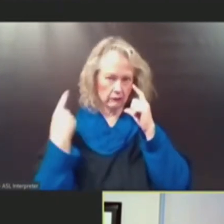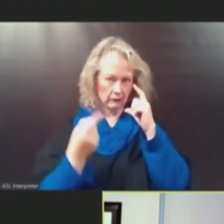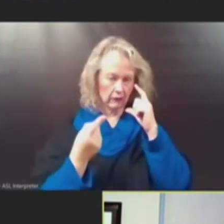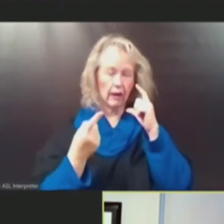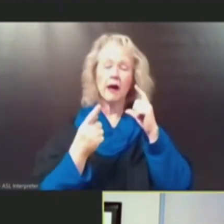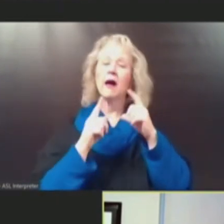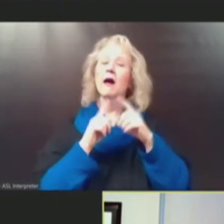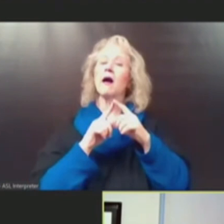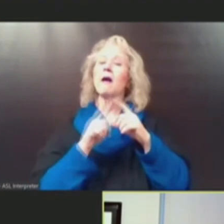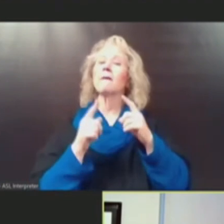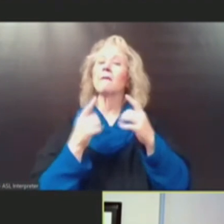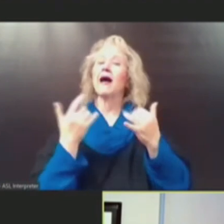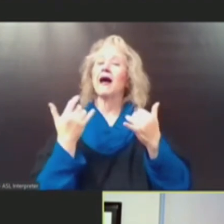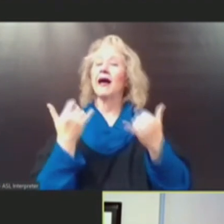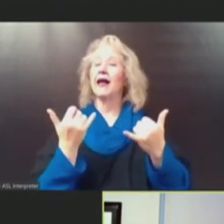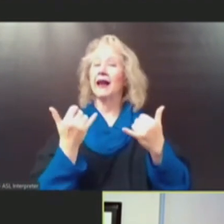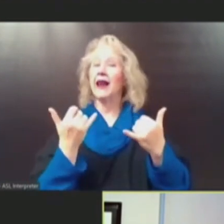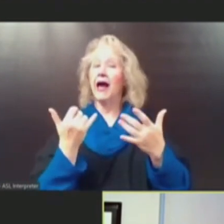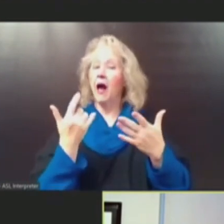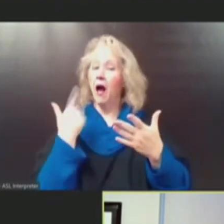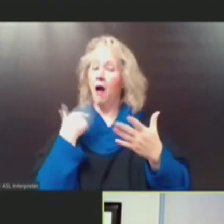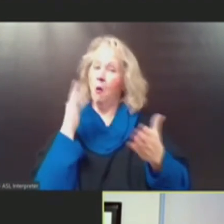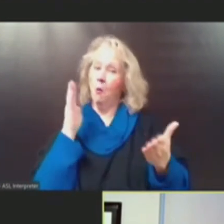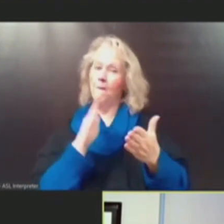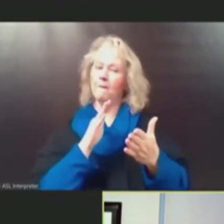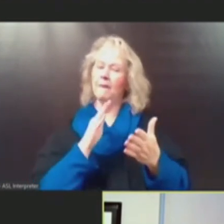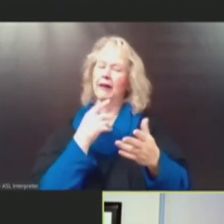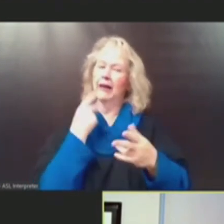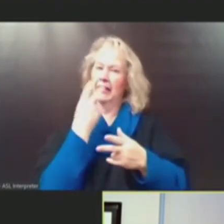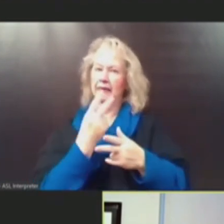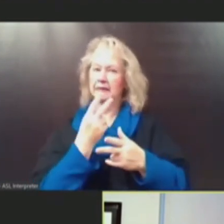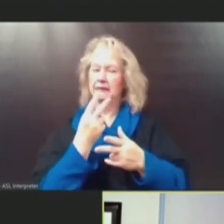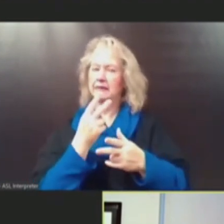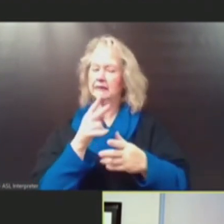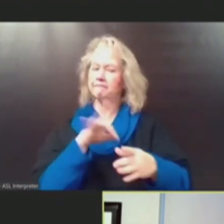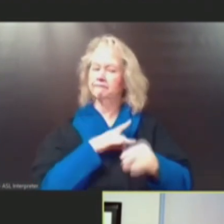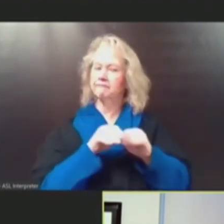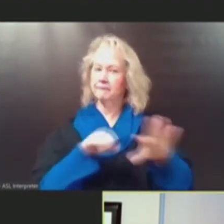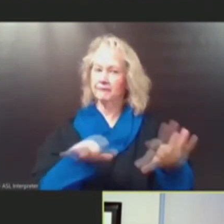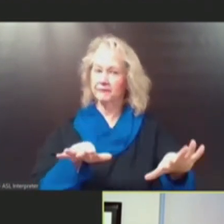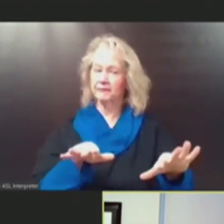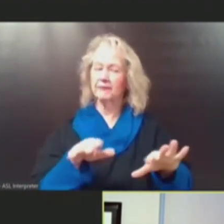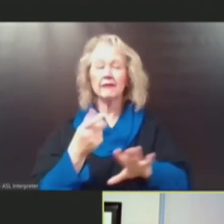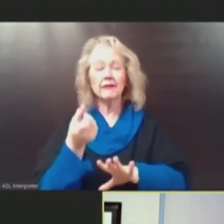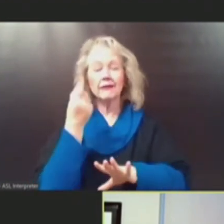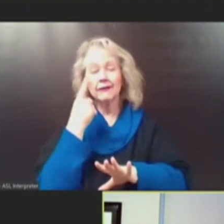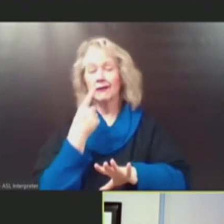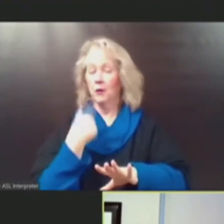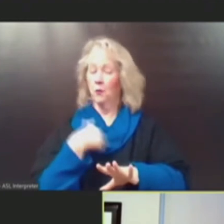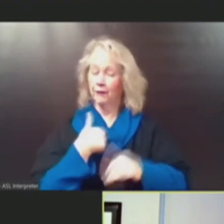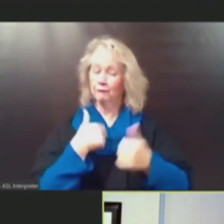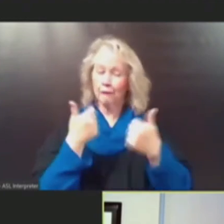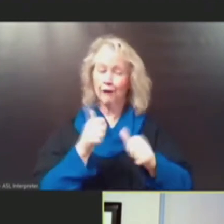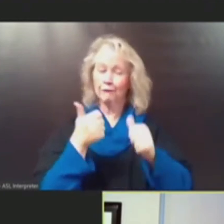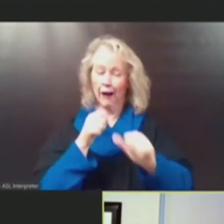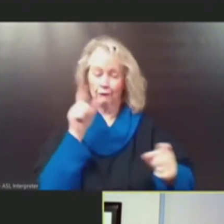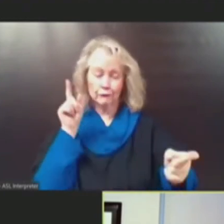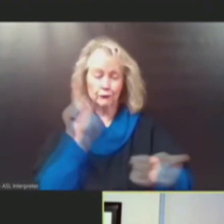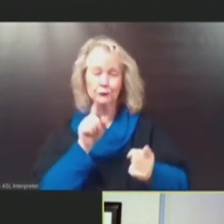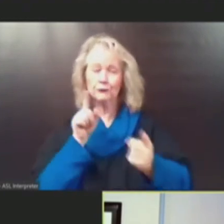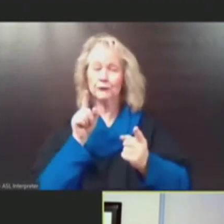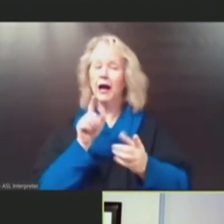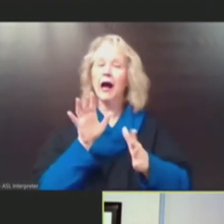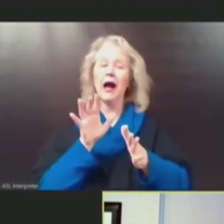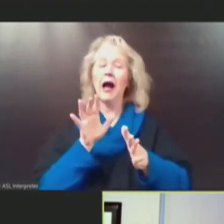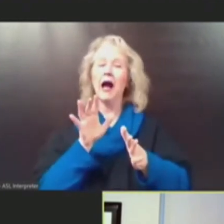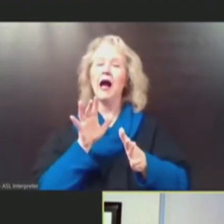decreasing prevalence of disease because overall, what we have to remember is all of the mitigation strategies that we have, you ramp them